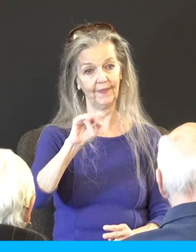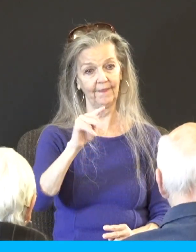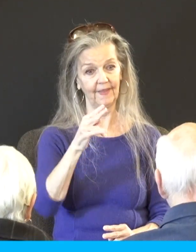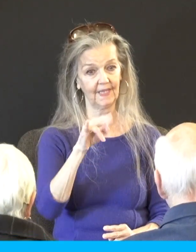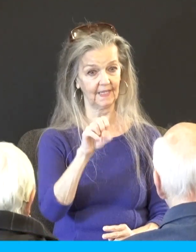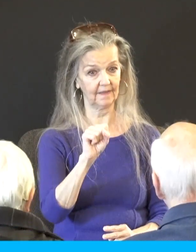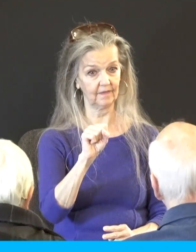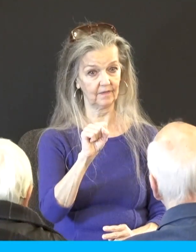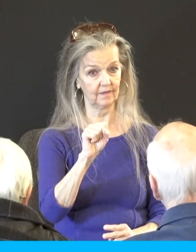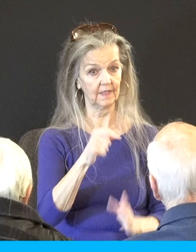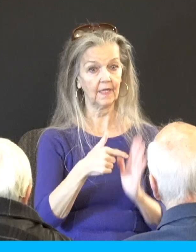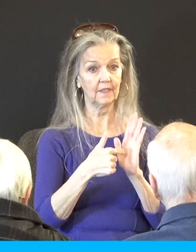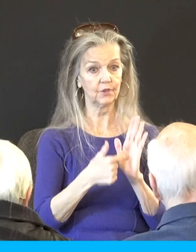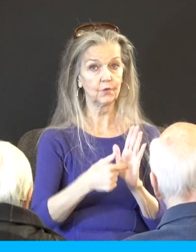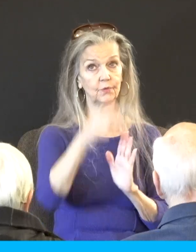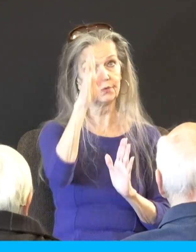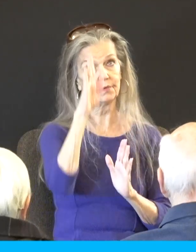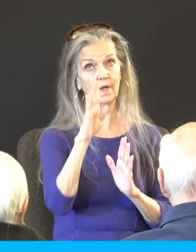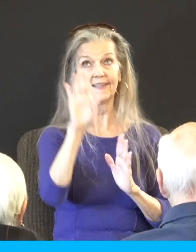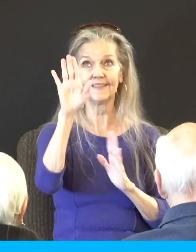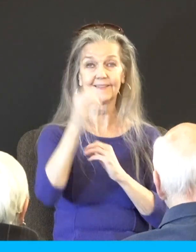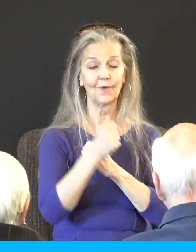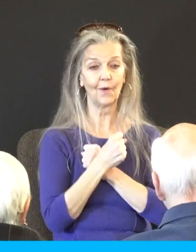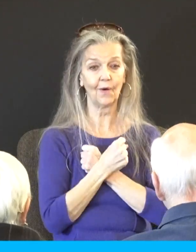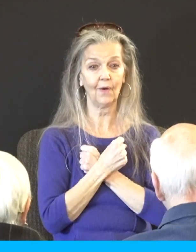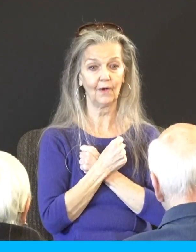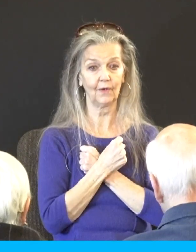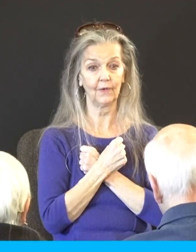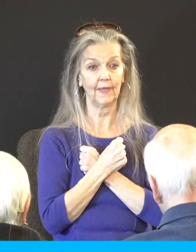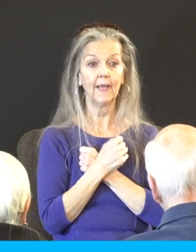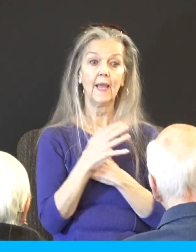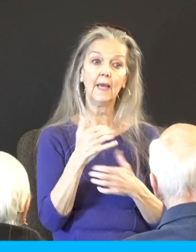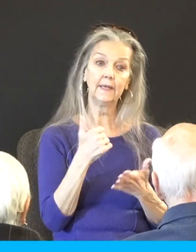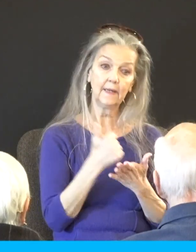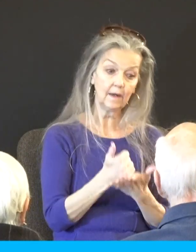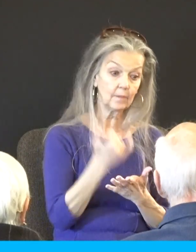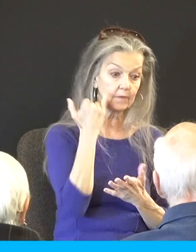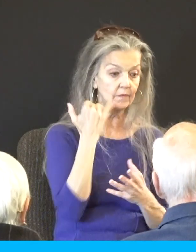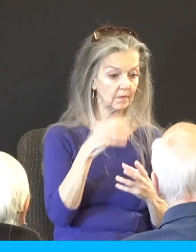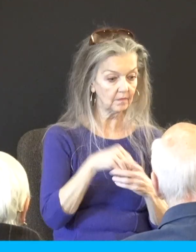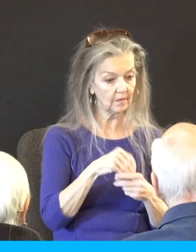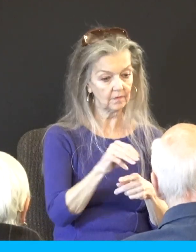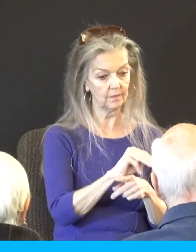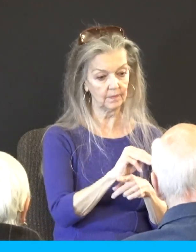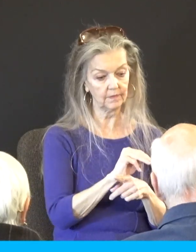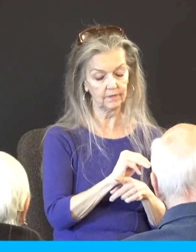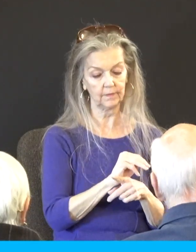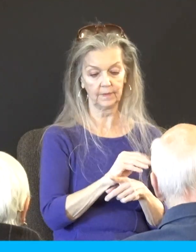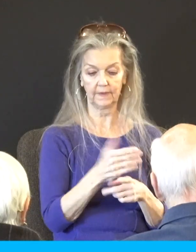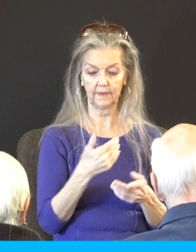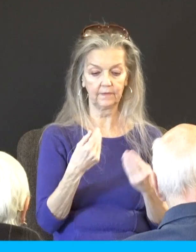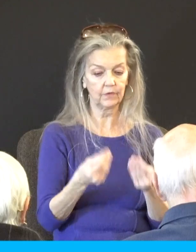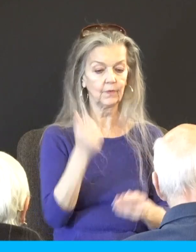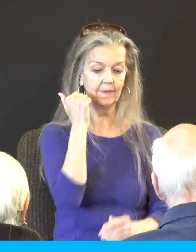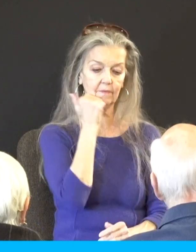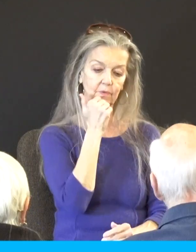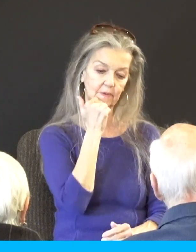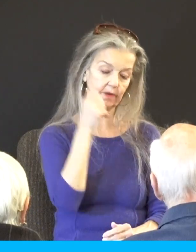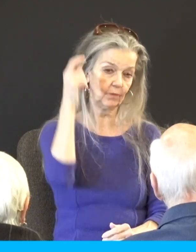you the heart of God. And it helps you if you're dealing with ministry, practical wisdom. I mean, just to give you an idea, right, he